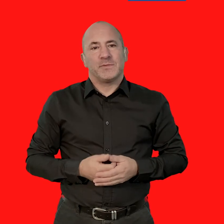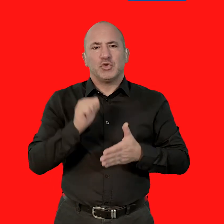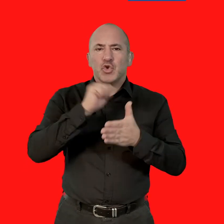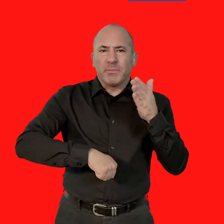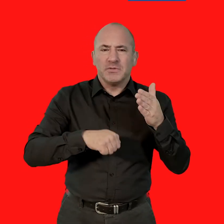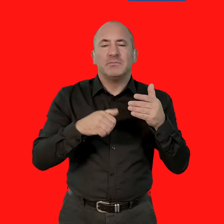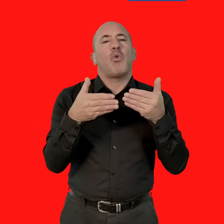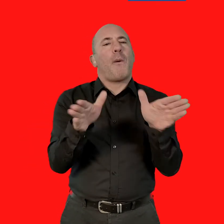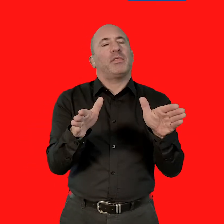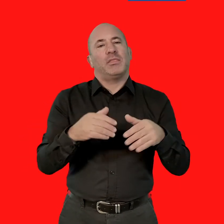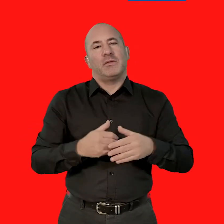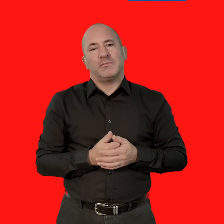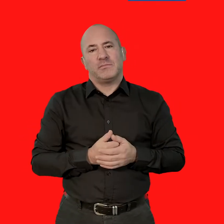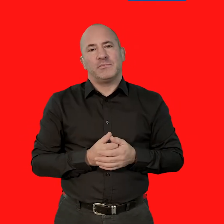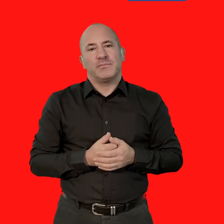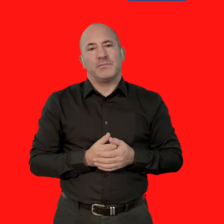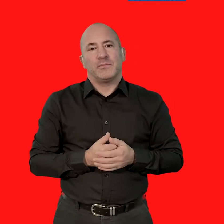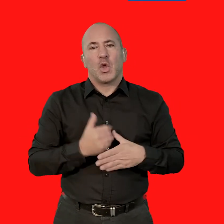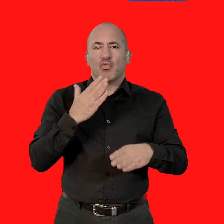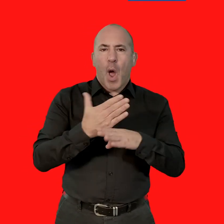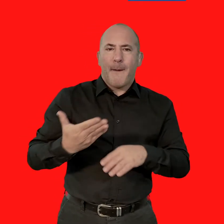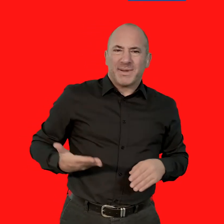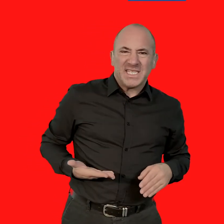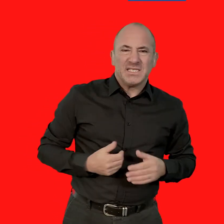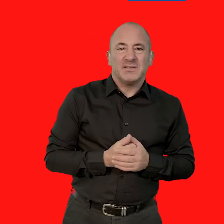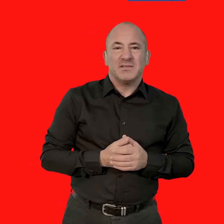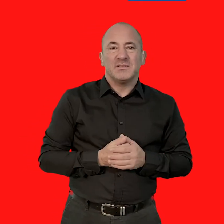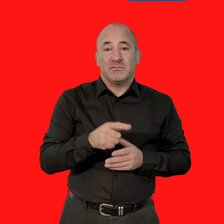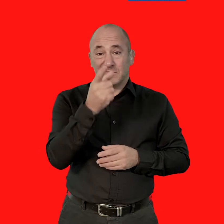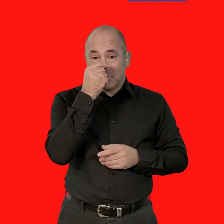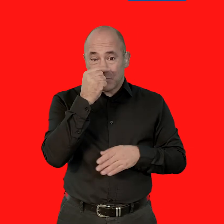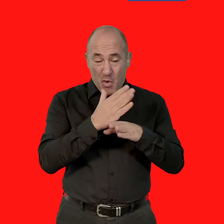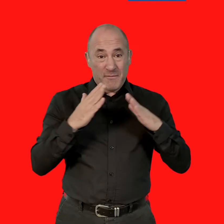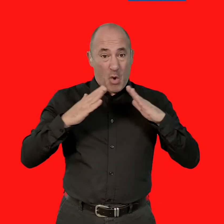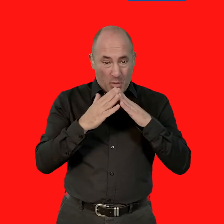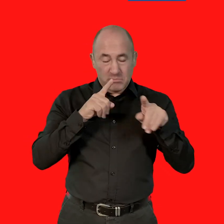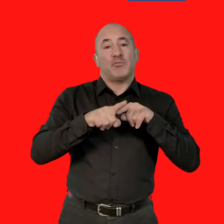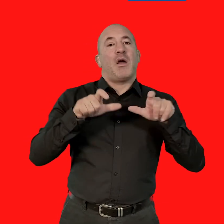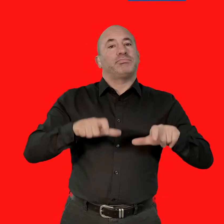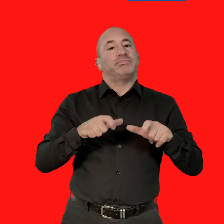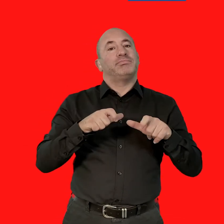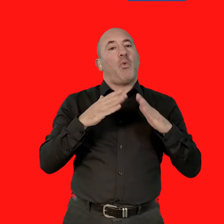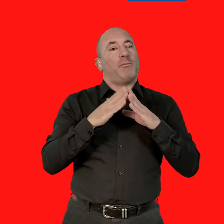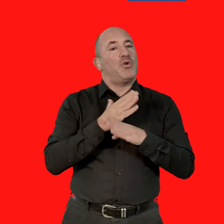Retail. Open. Work and business. Everyone who can work from home should do so.